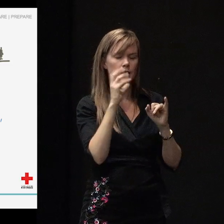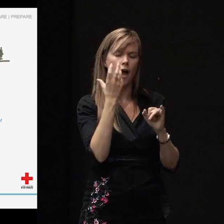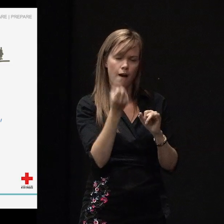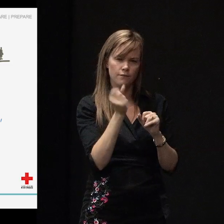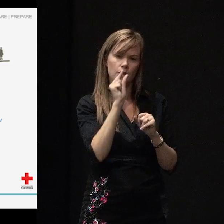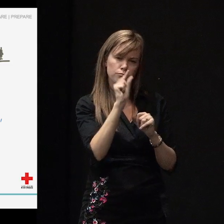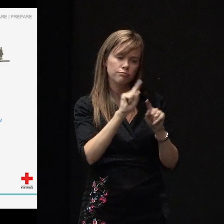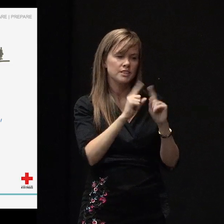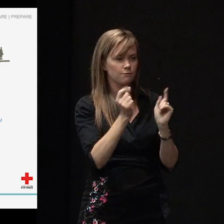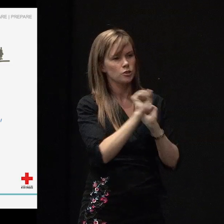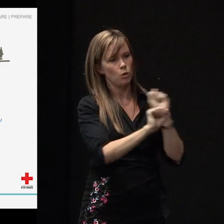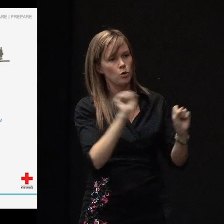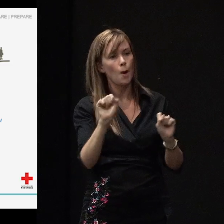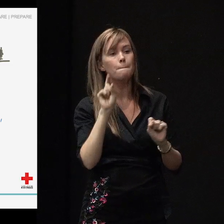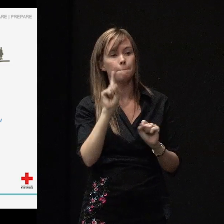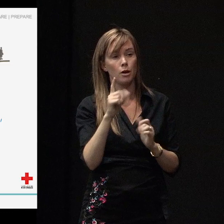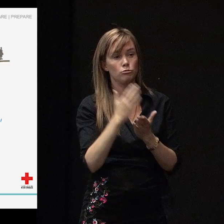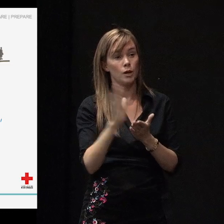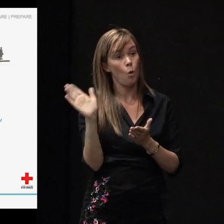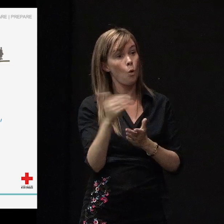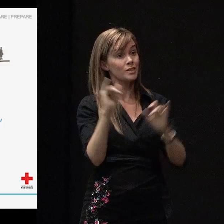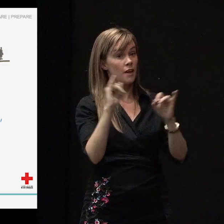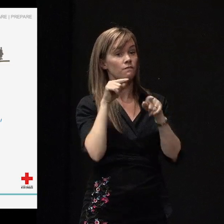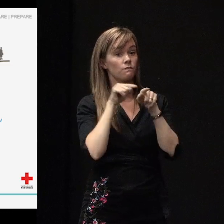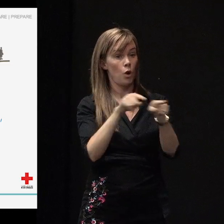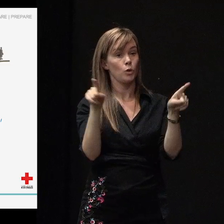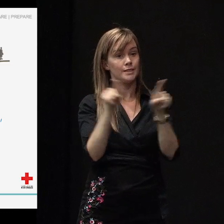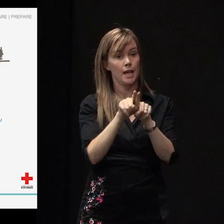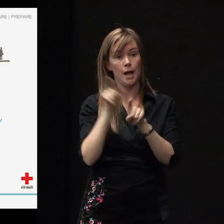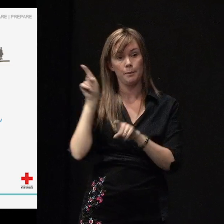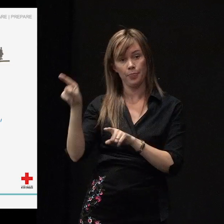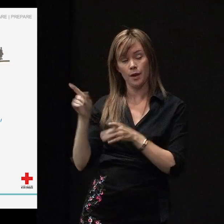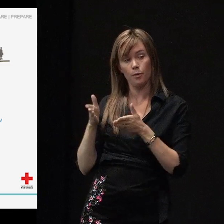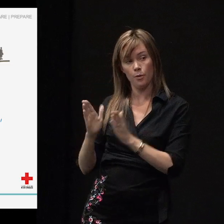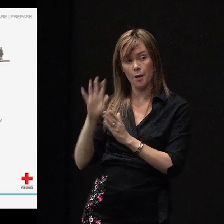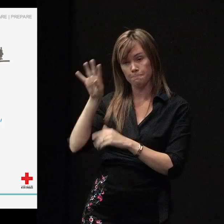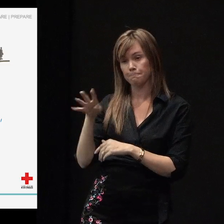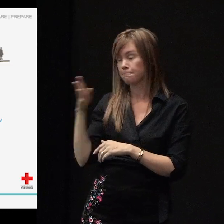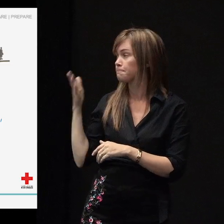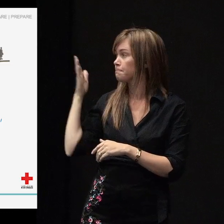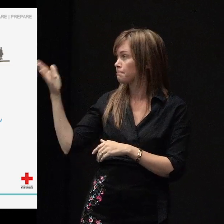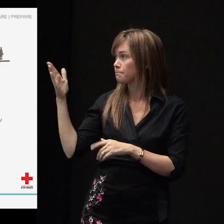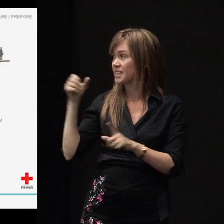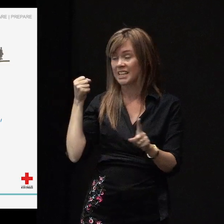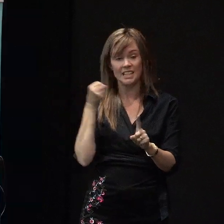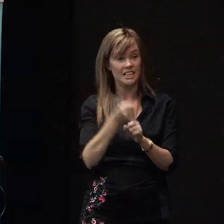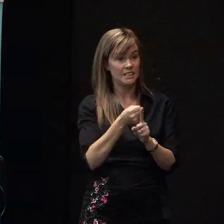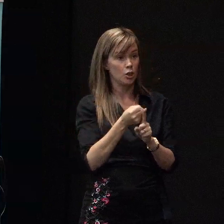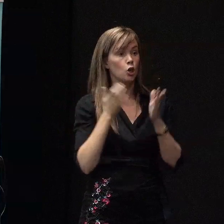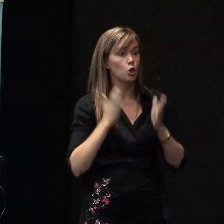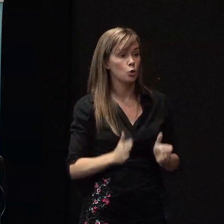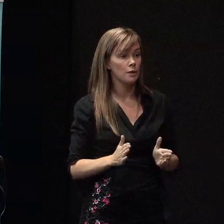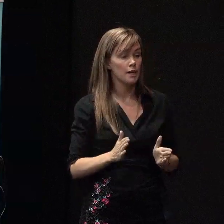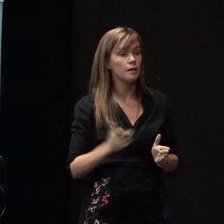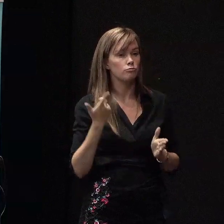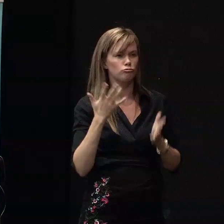But all disasters pretty much follow this pattern. So immediately it hits, human beings are incredible.